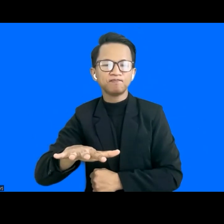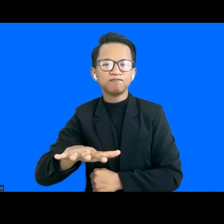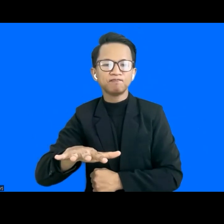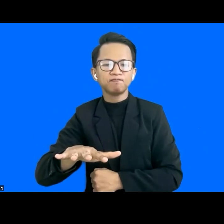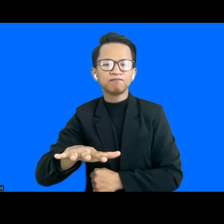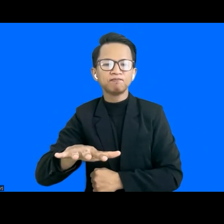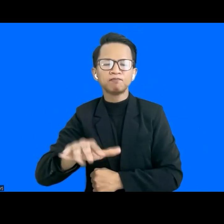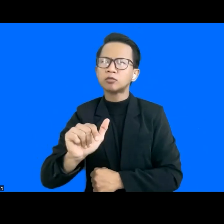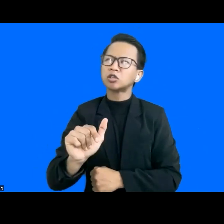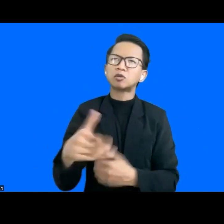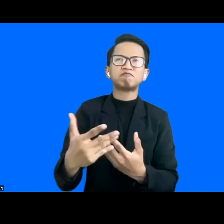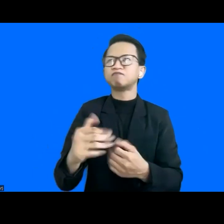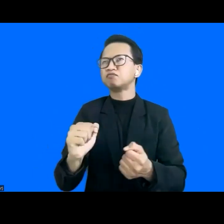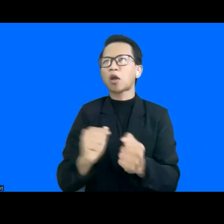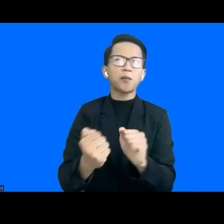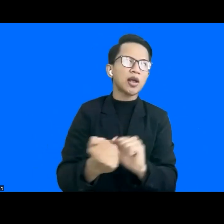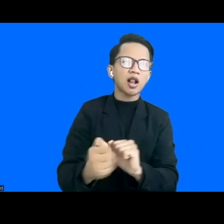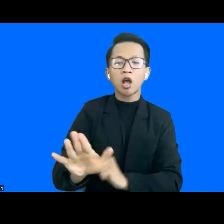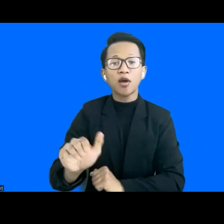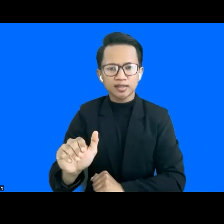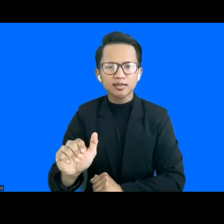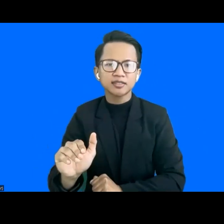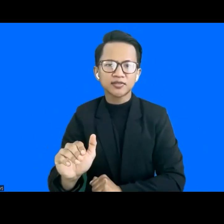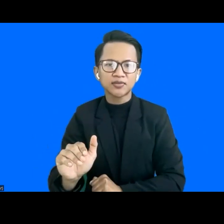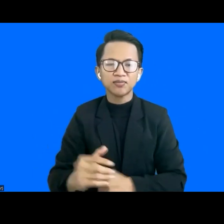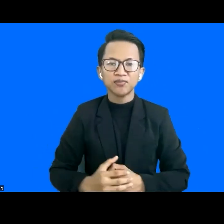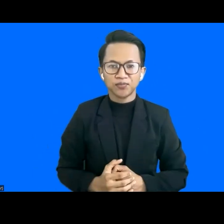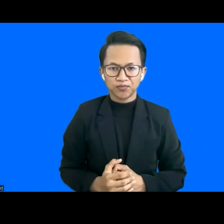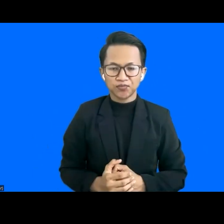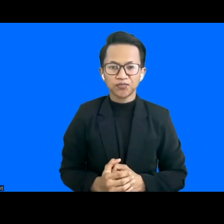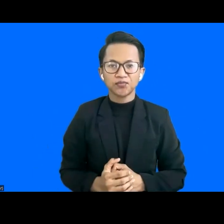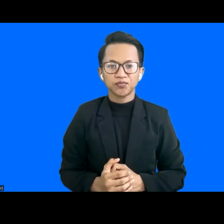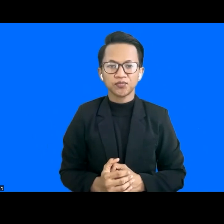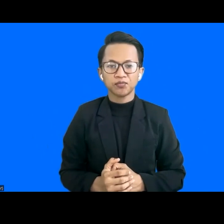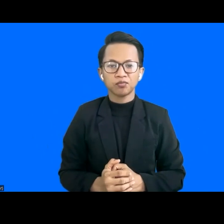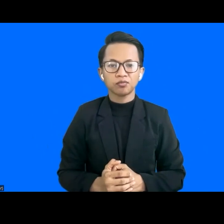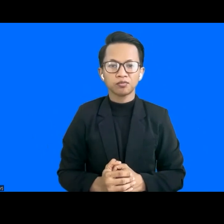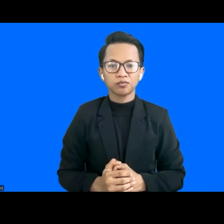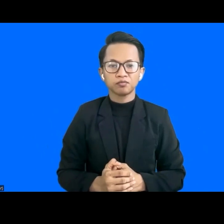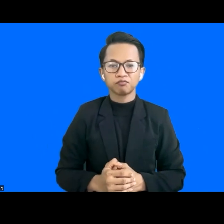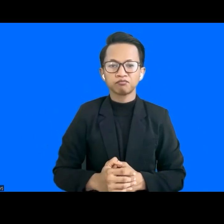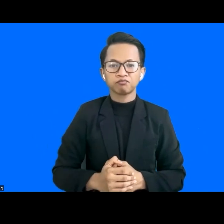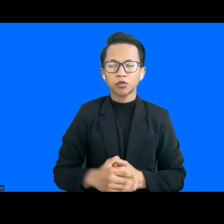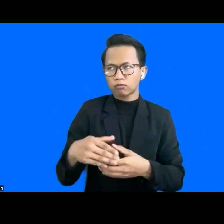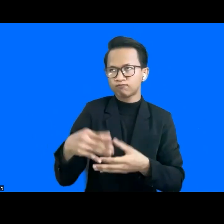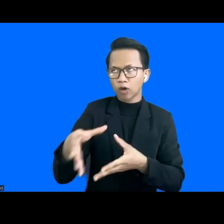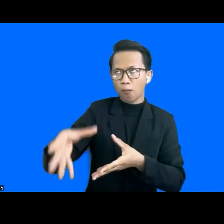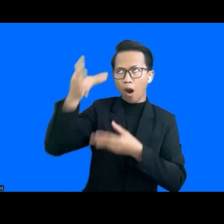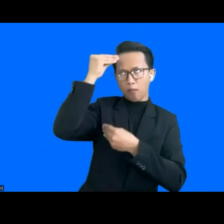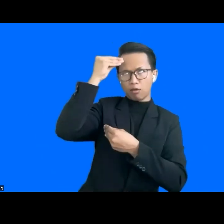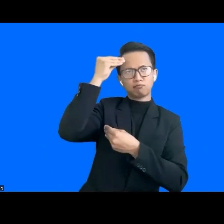quite a bit of a problem sometimes, you know. There's a definite lack of awareness and understanding and I think to